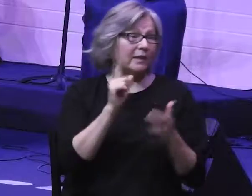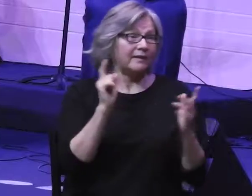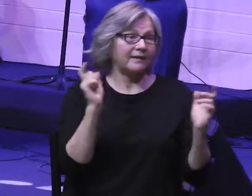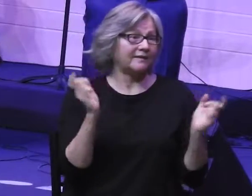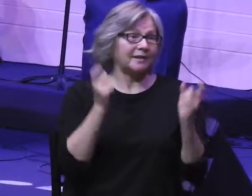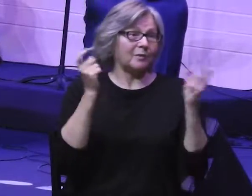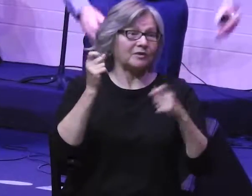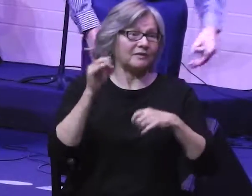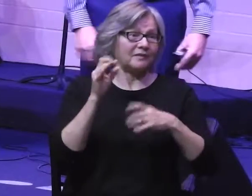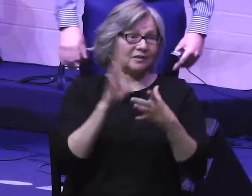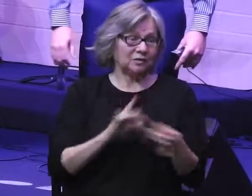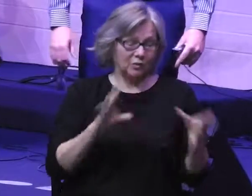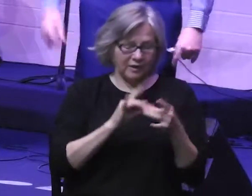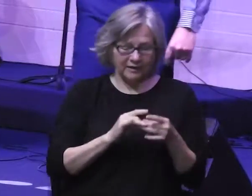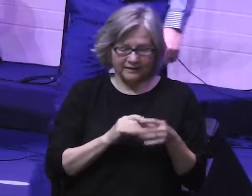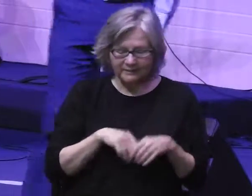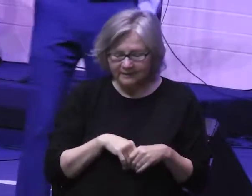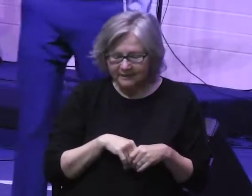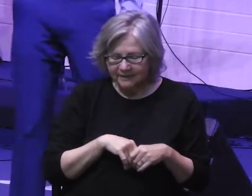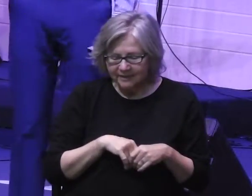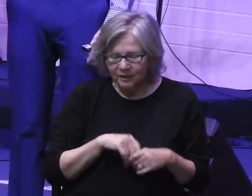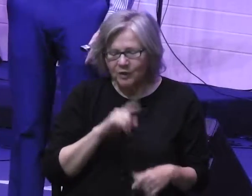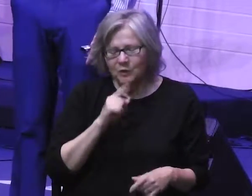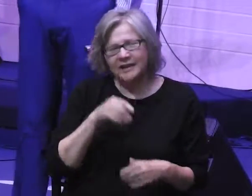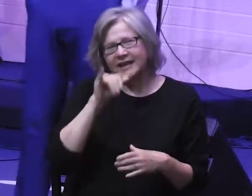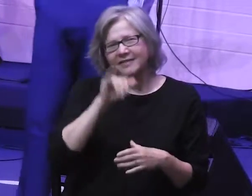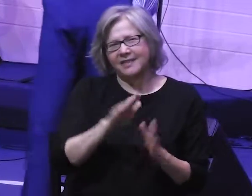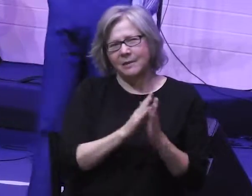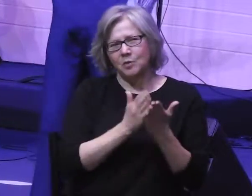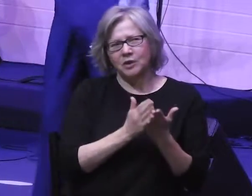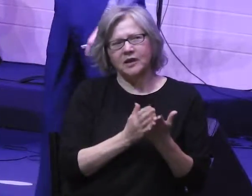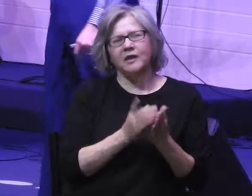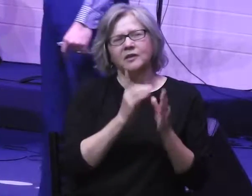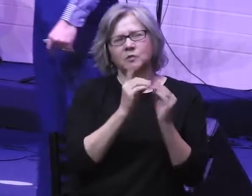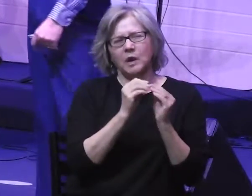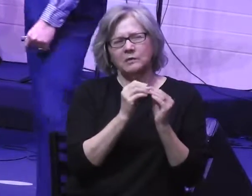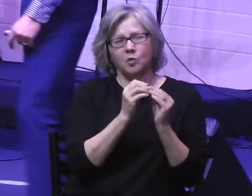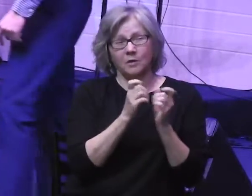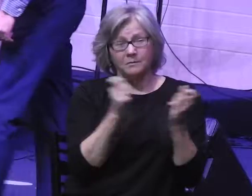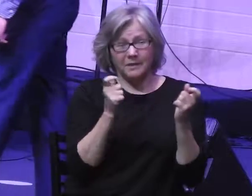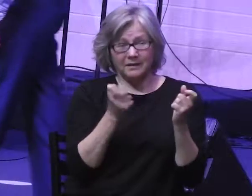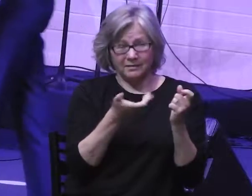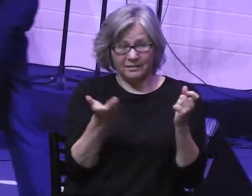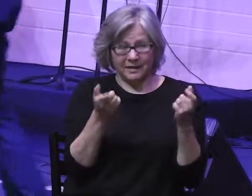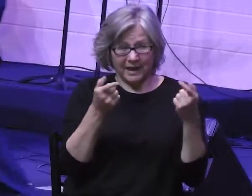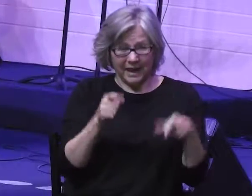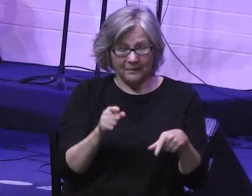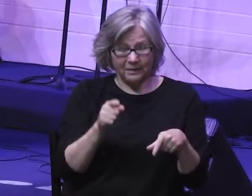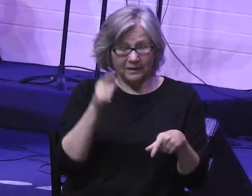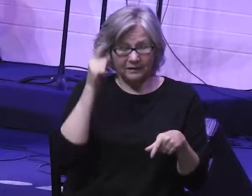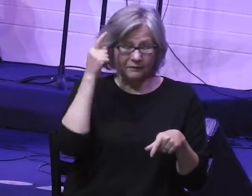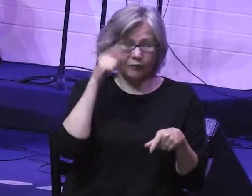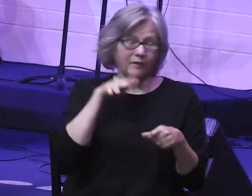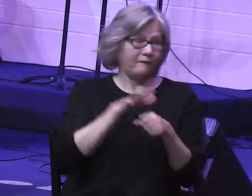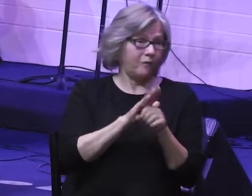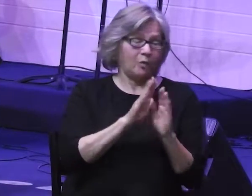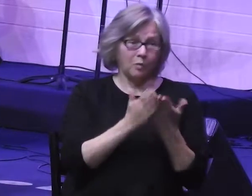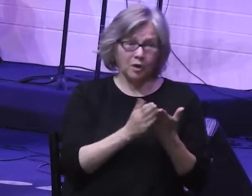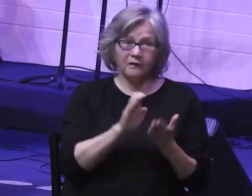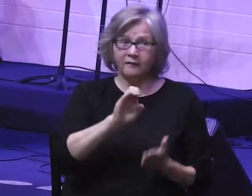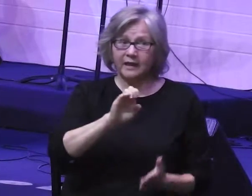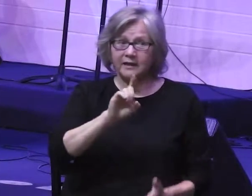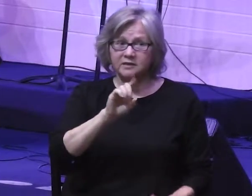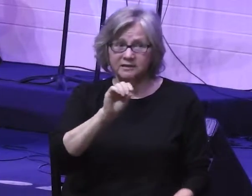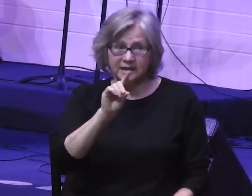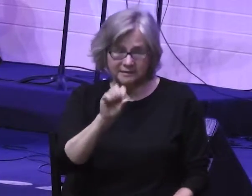In fact, in the scope of the whole book, there's only one more major item on the agenda for the whole book